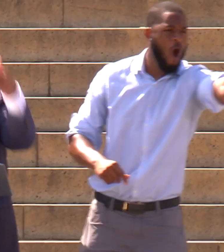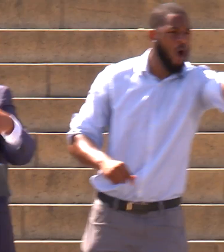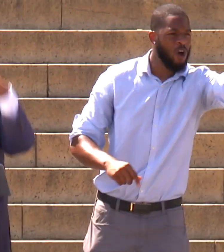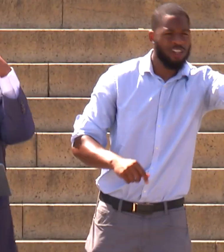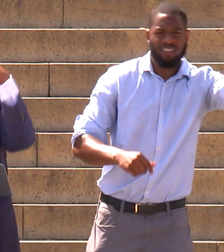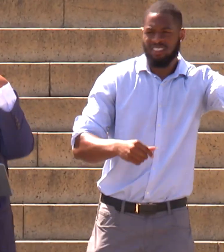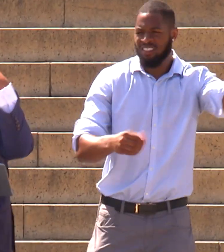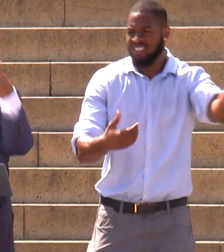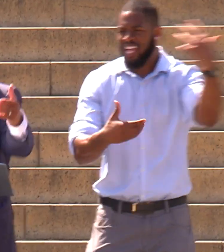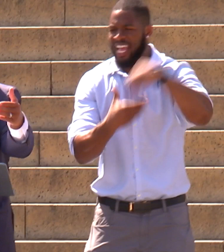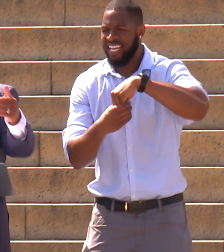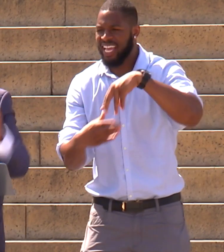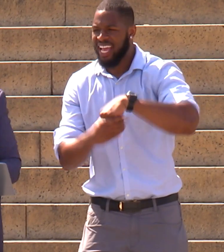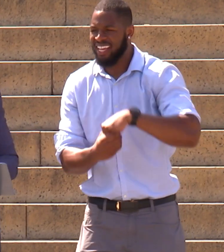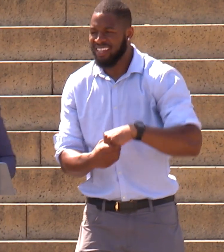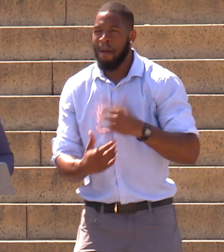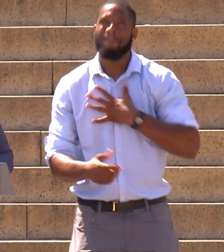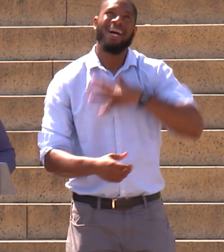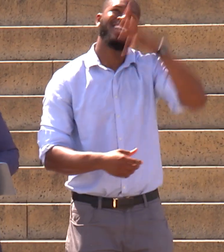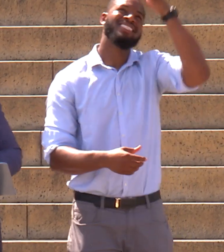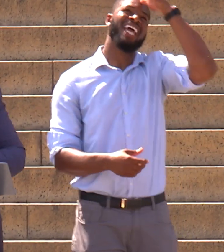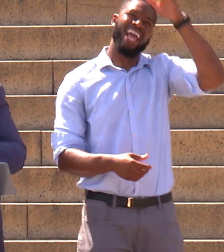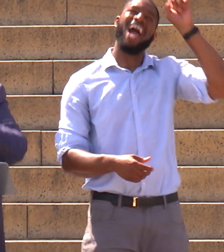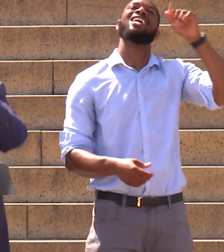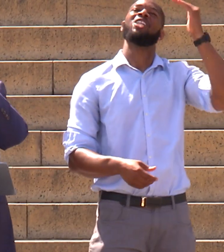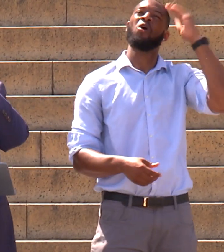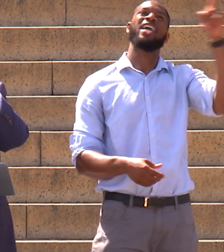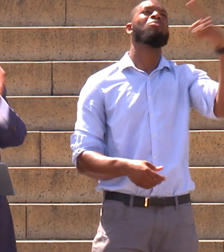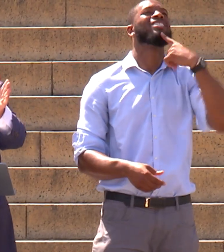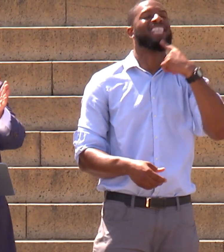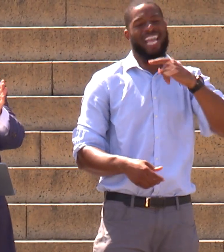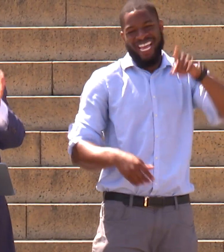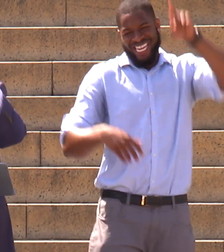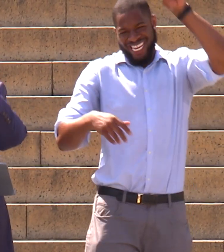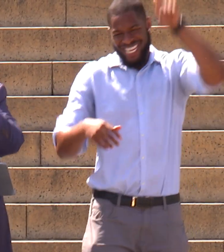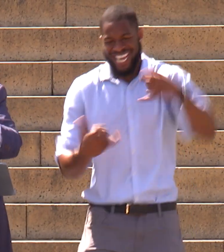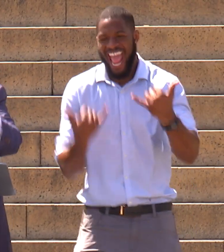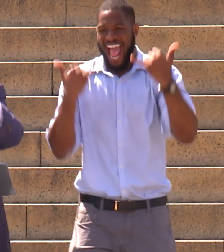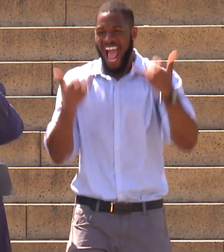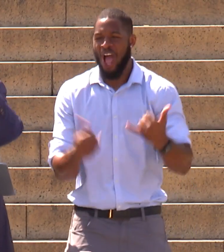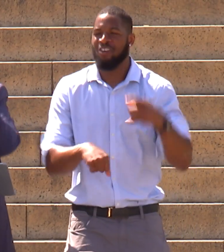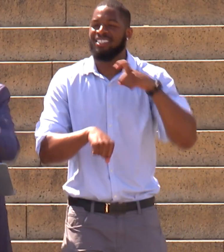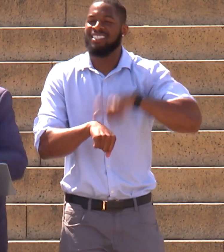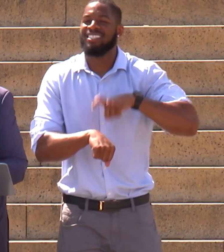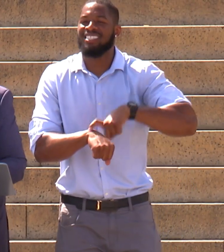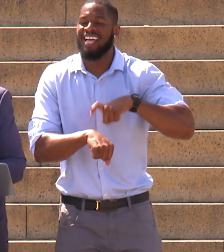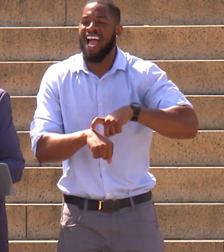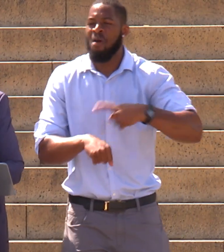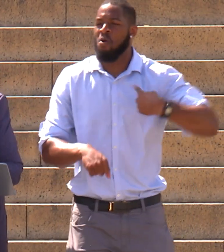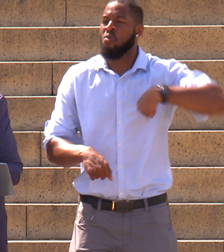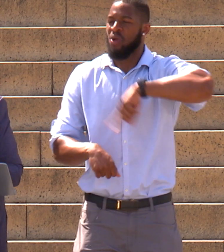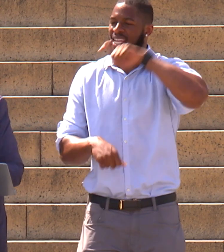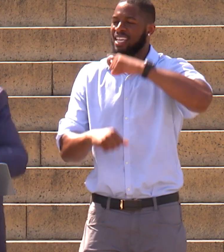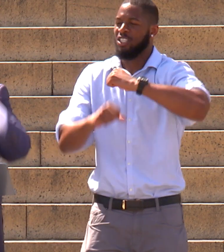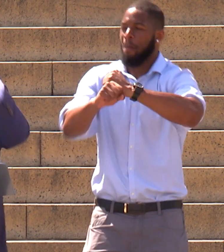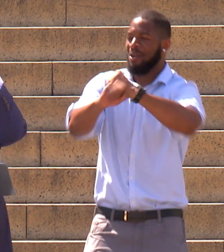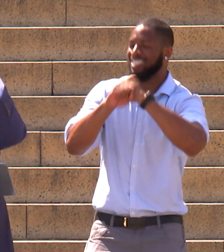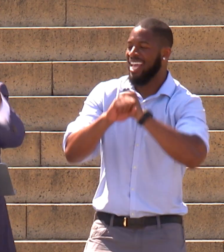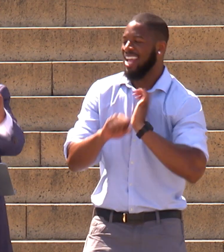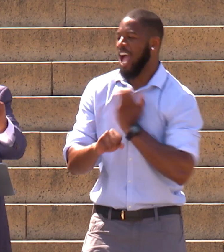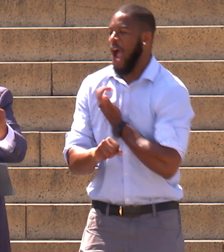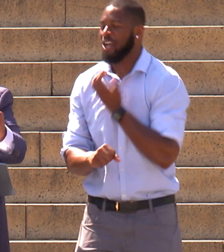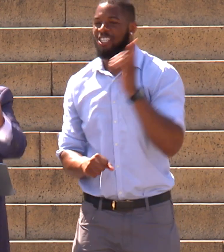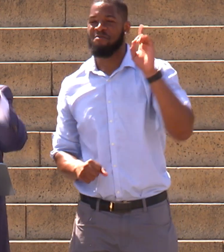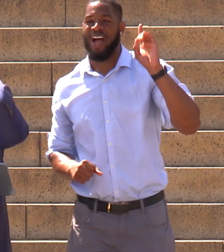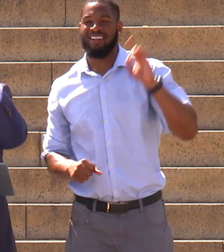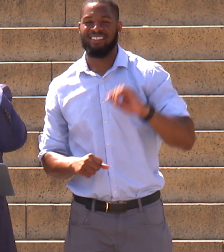Dad would probably say, now is the time. We must preserve, protect, and expand democracy. We